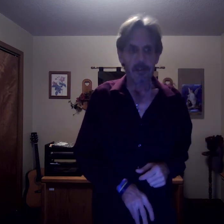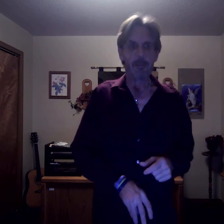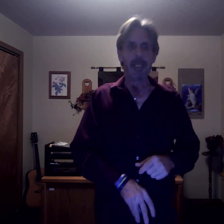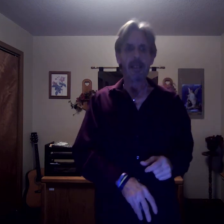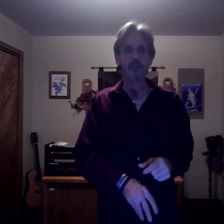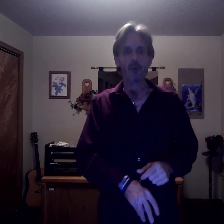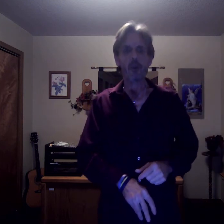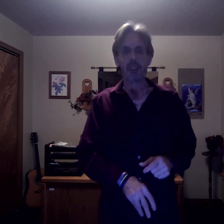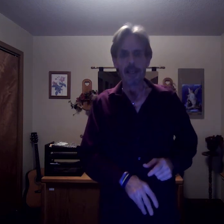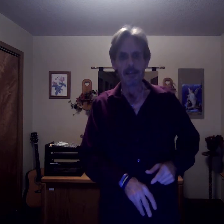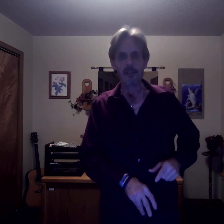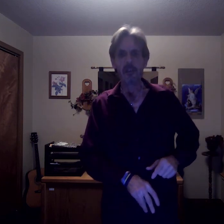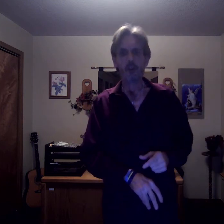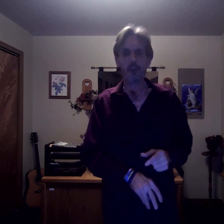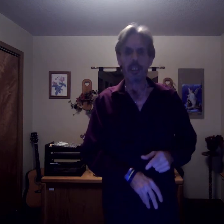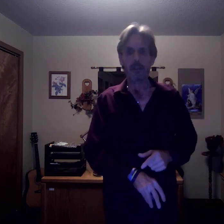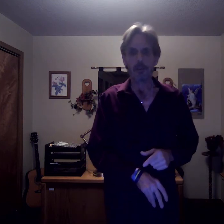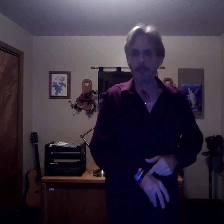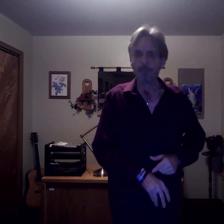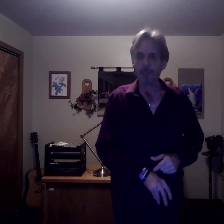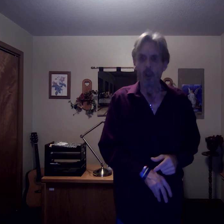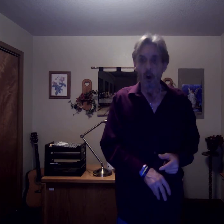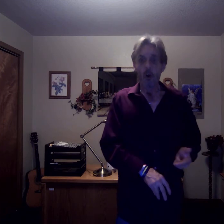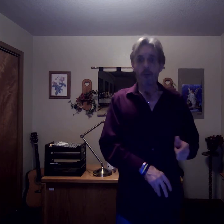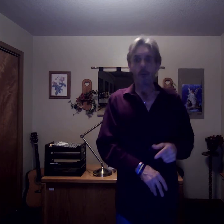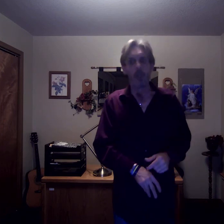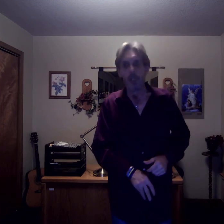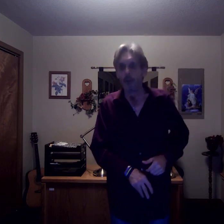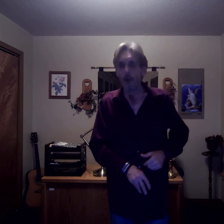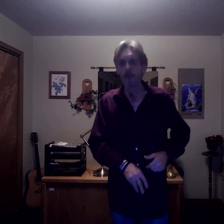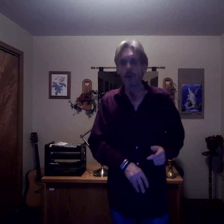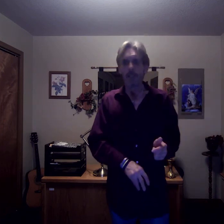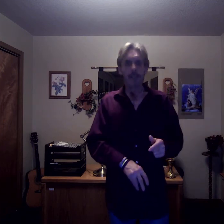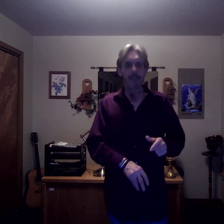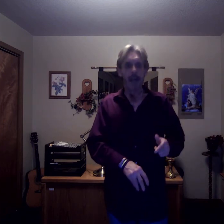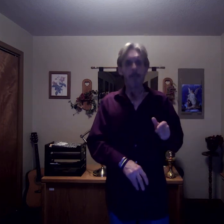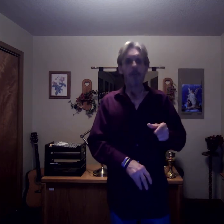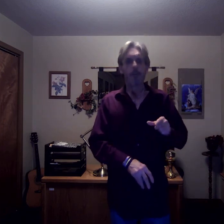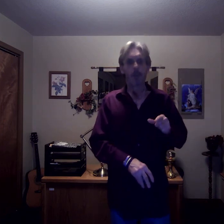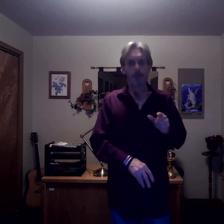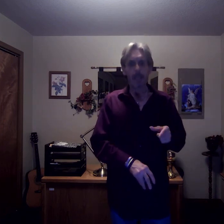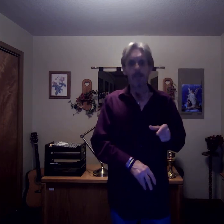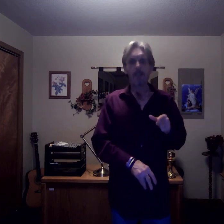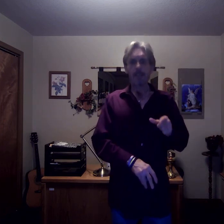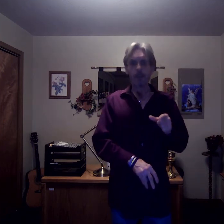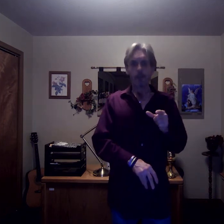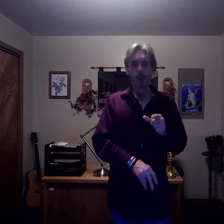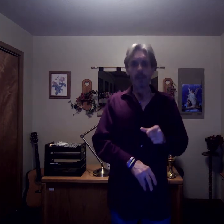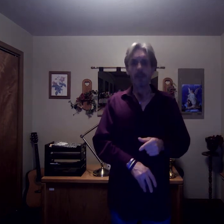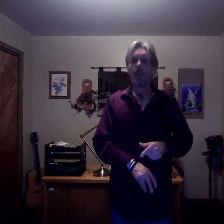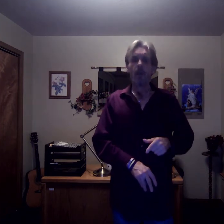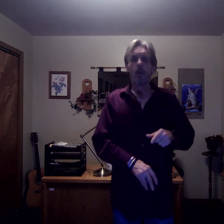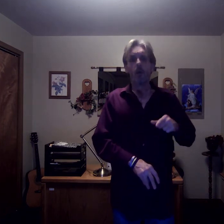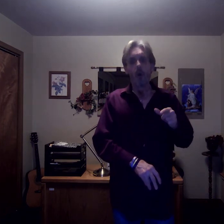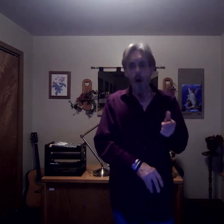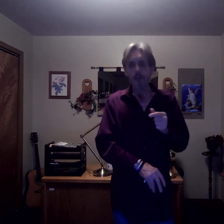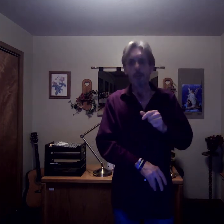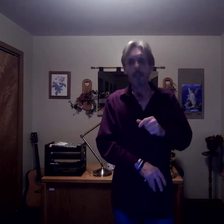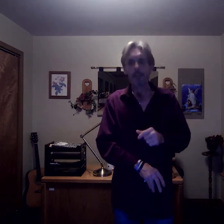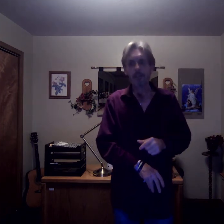is a champ who's a classer than Julia. Also, those found at the top of the prospective industry who also played in the